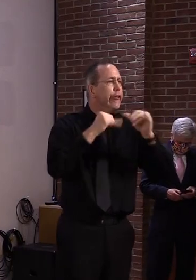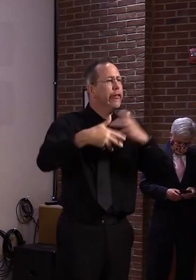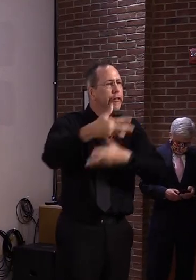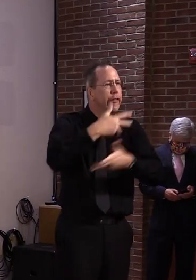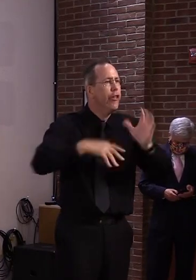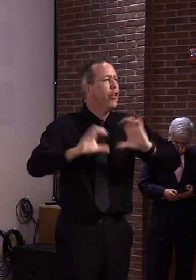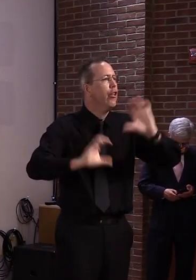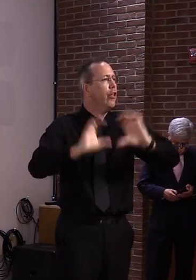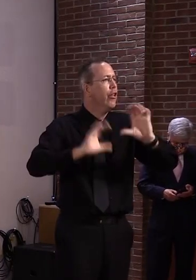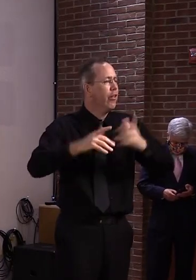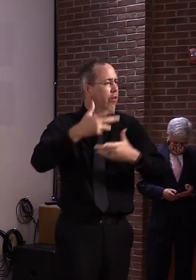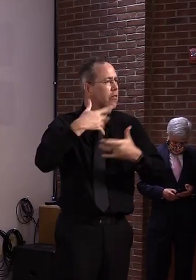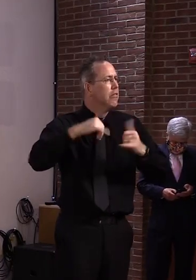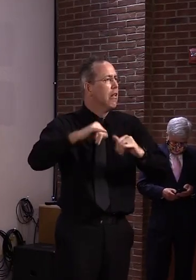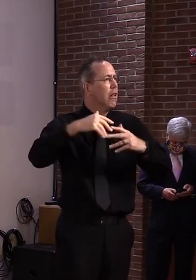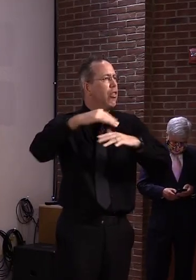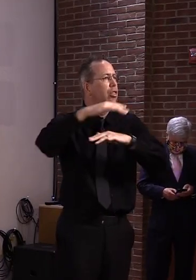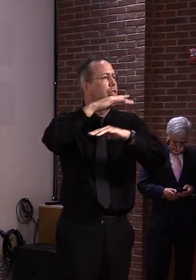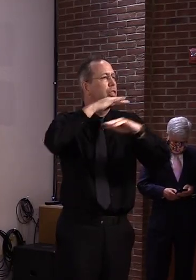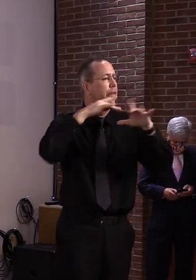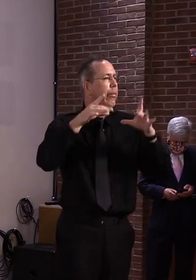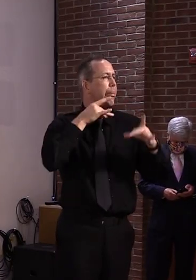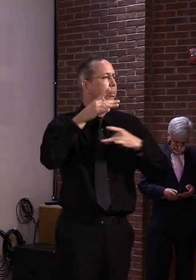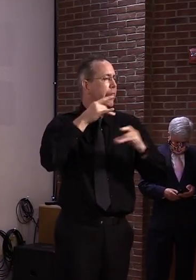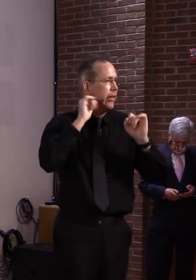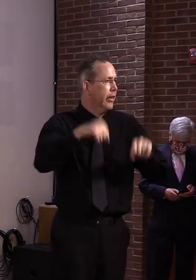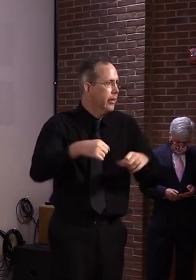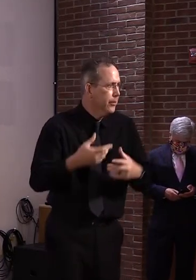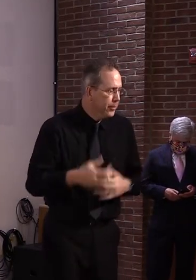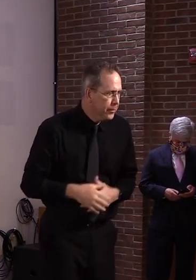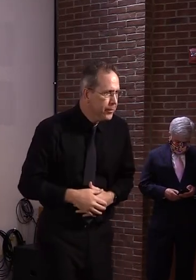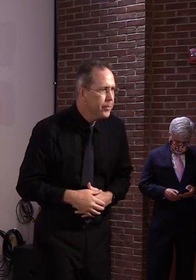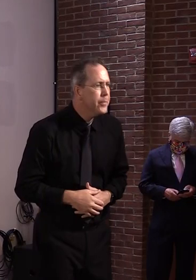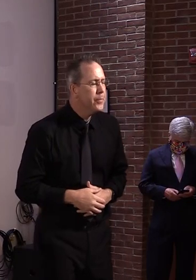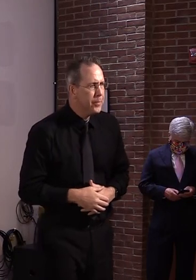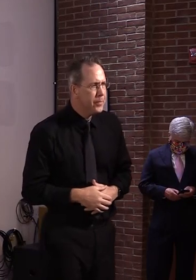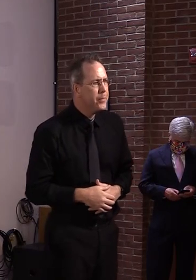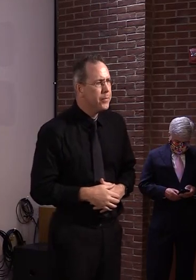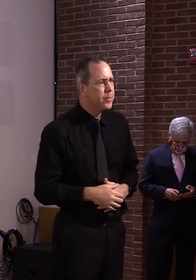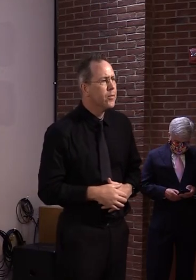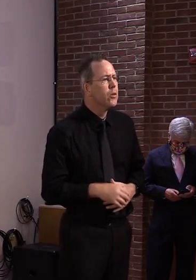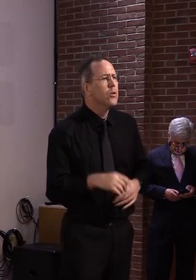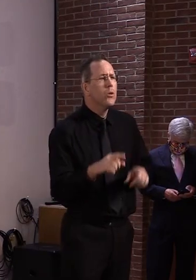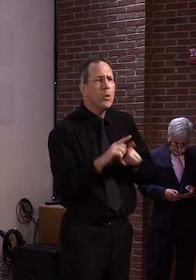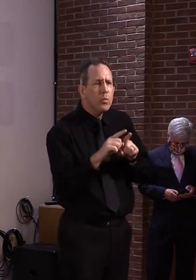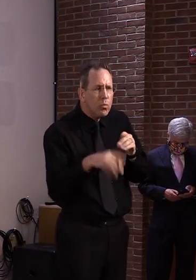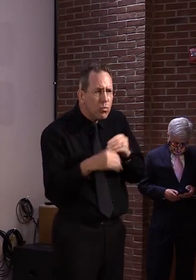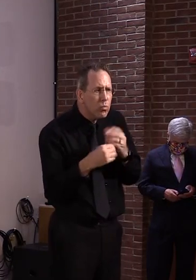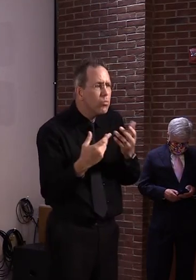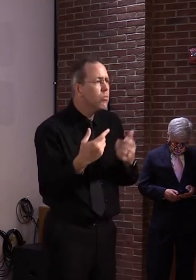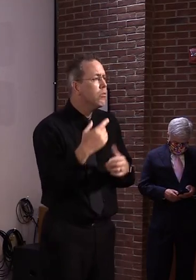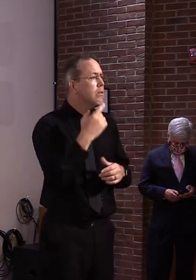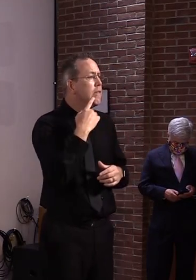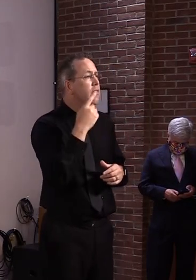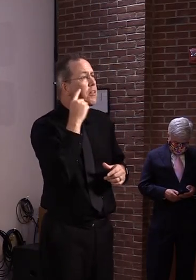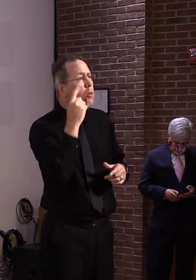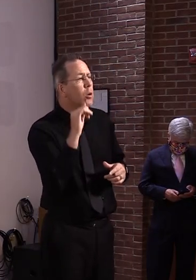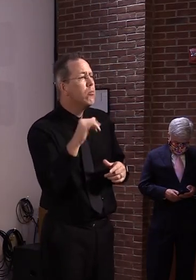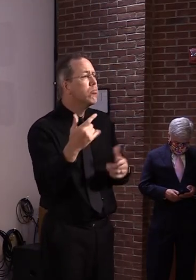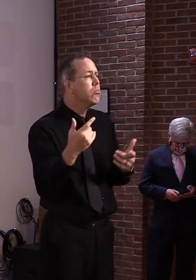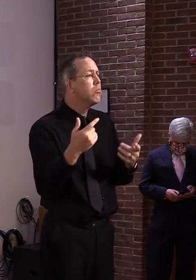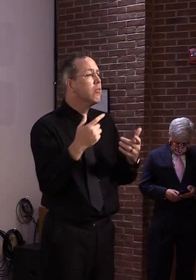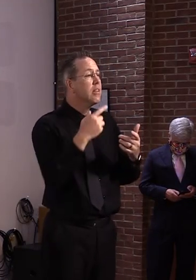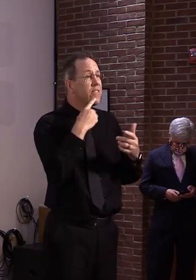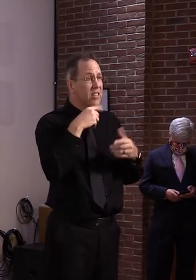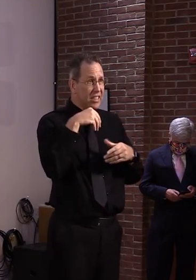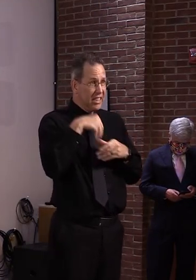wasn't done as a clinical trial. But if you look at the difference between being inside, as we just were